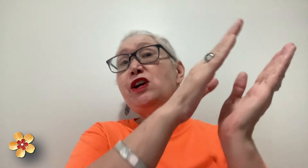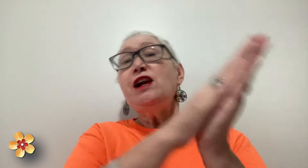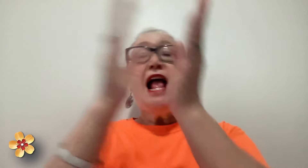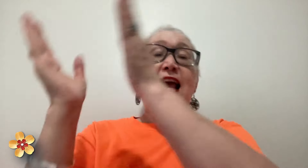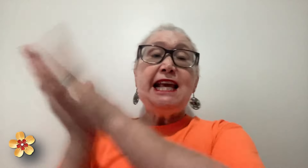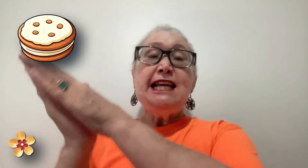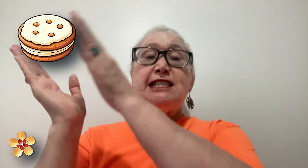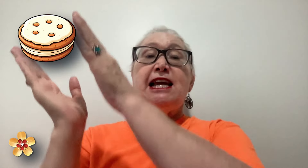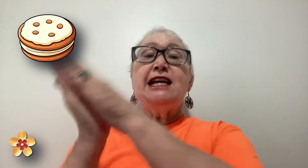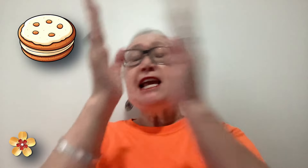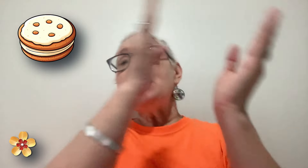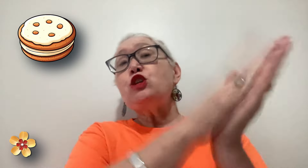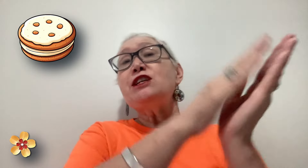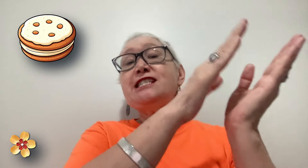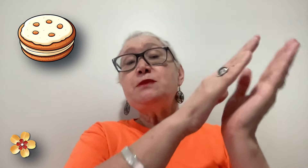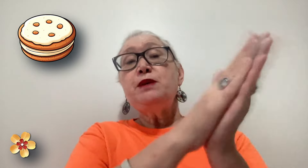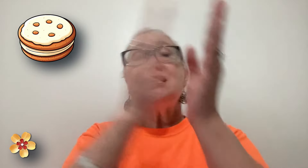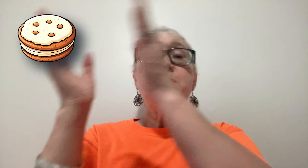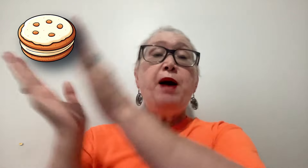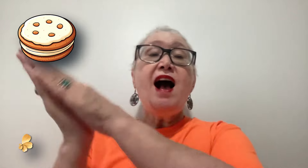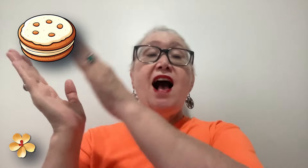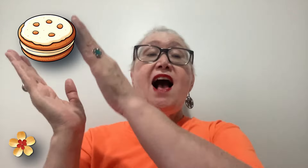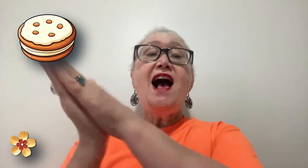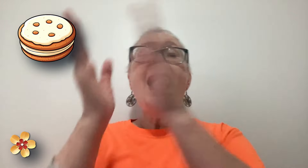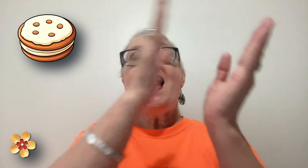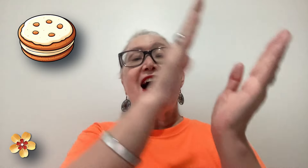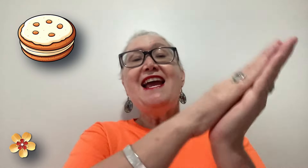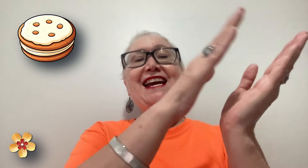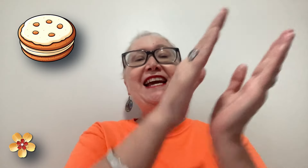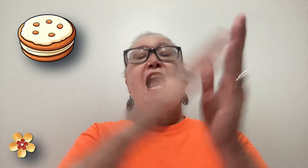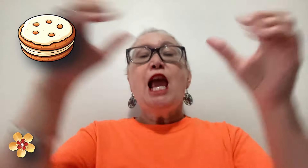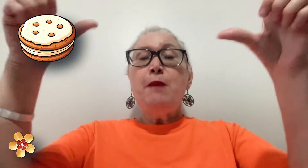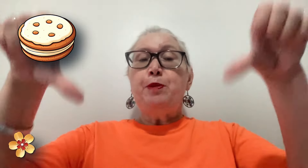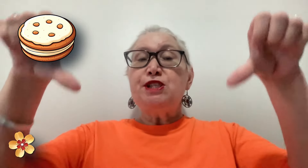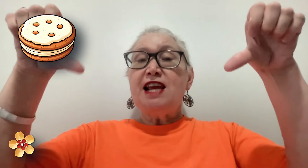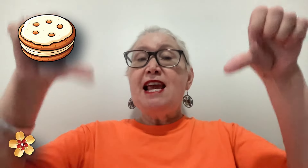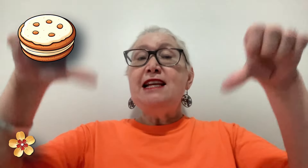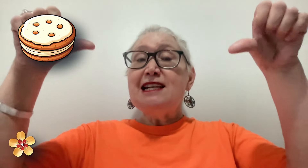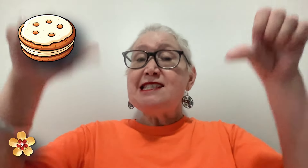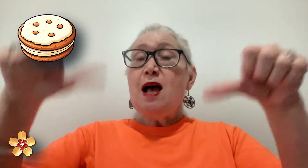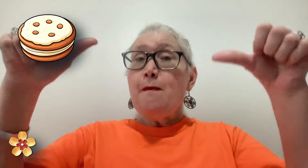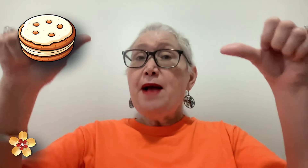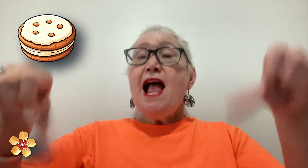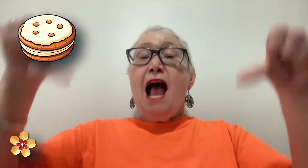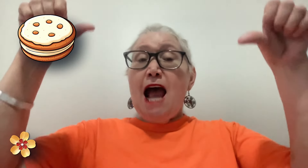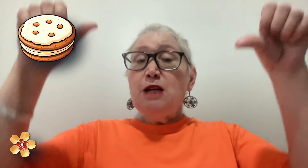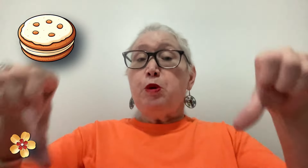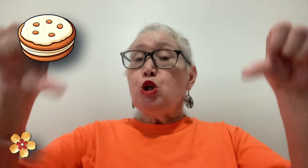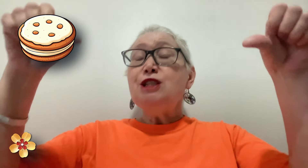eating his Christmas pie. He put in his thumb and pulled